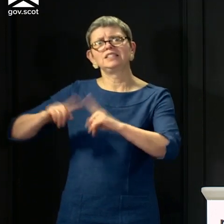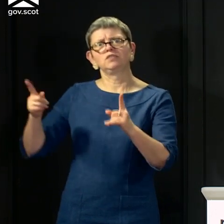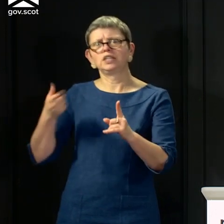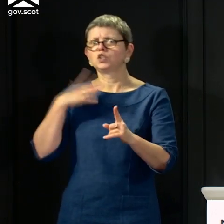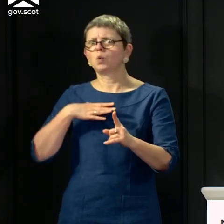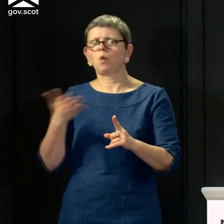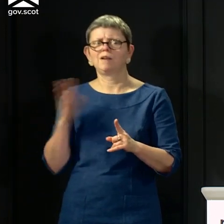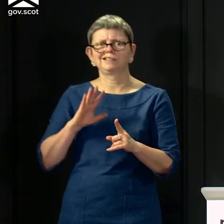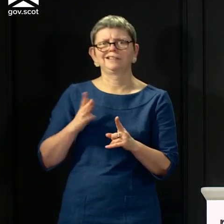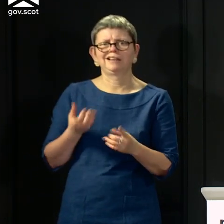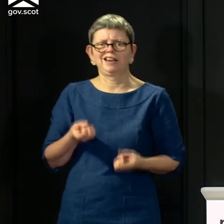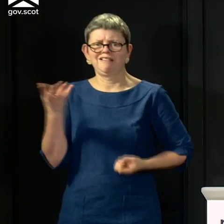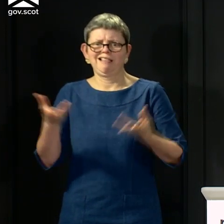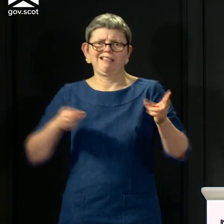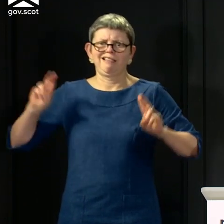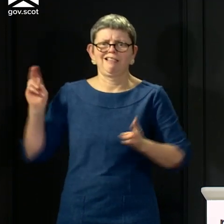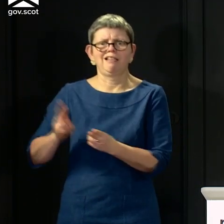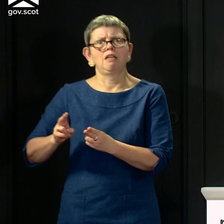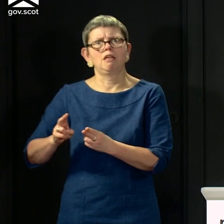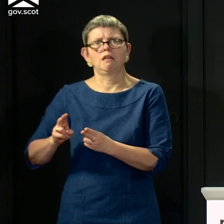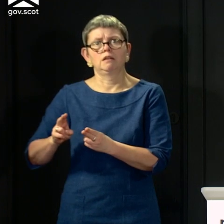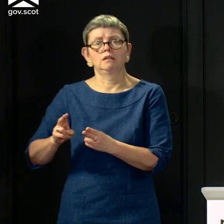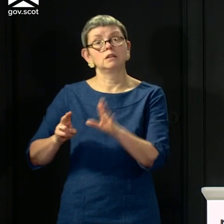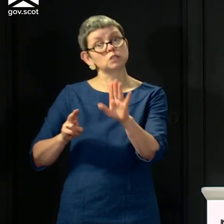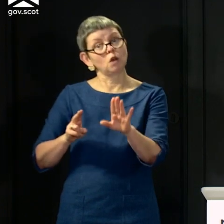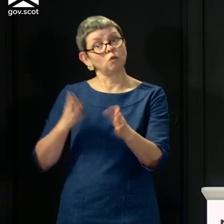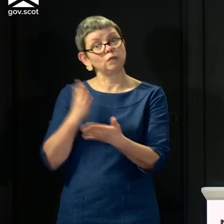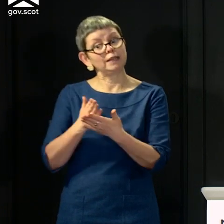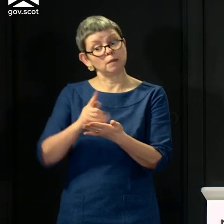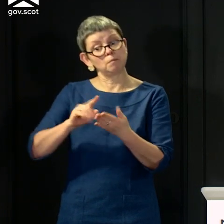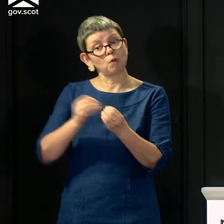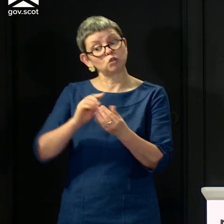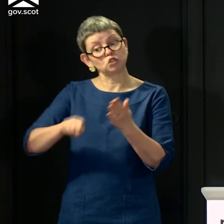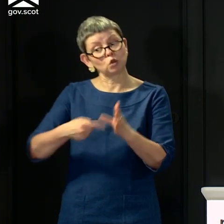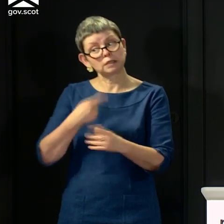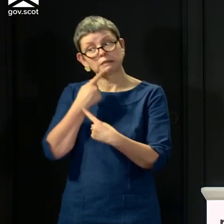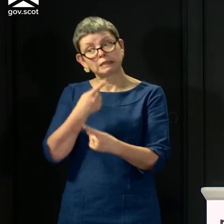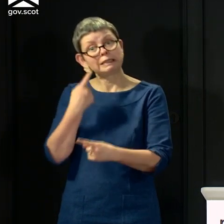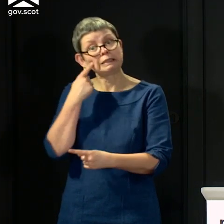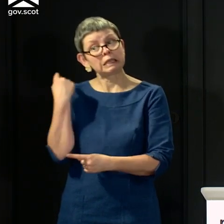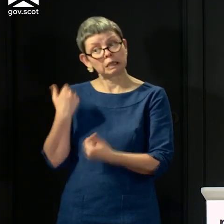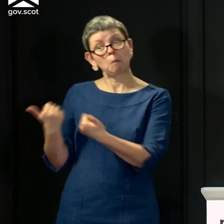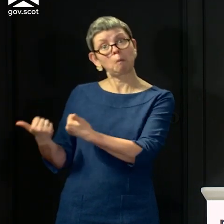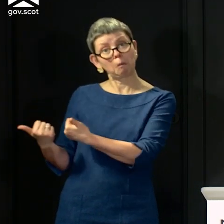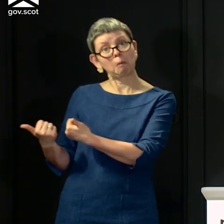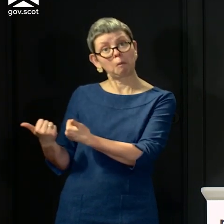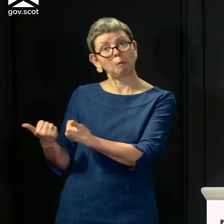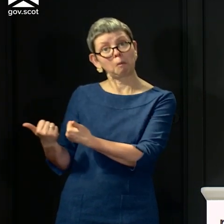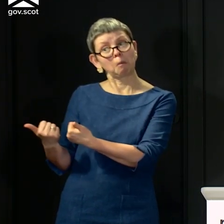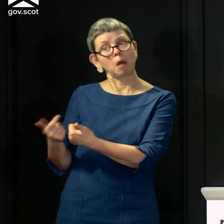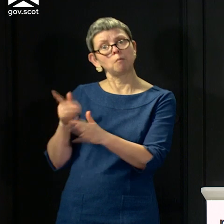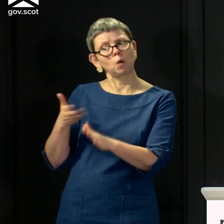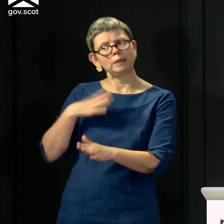to austerity economics. So in that respect, I welcomed what Boris Johnson said in that regard yesterday, but we need to continue to see